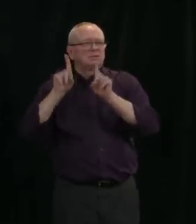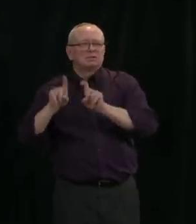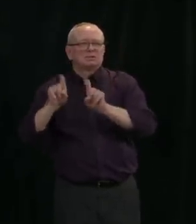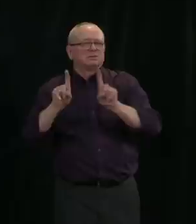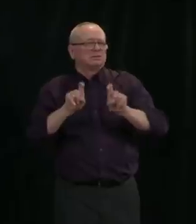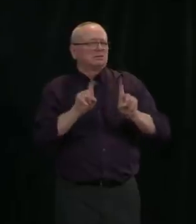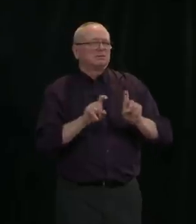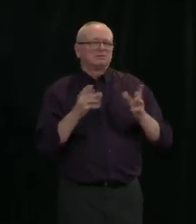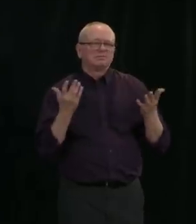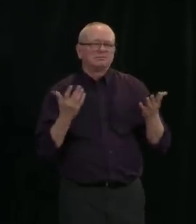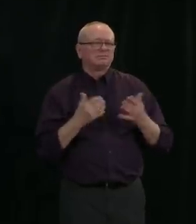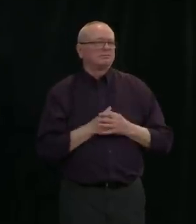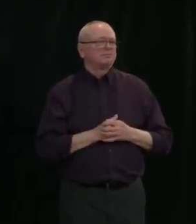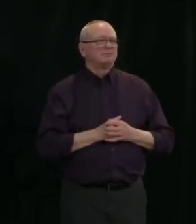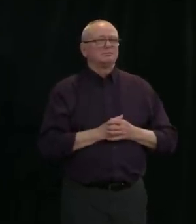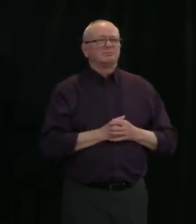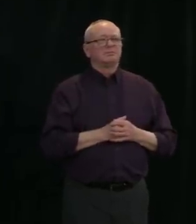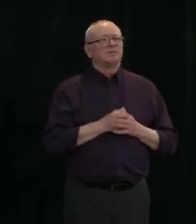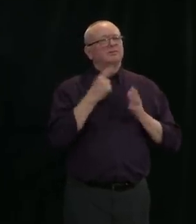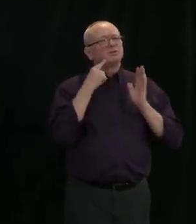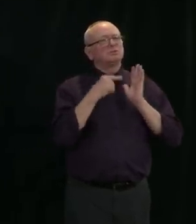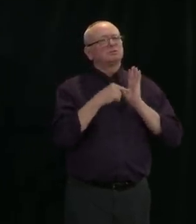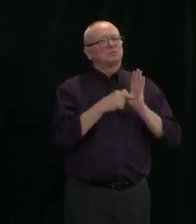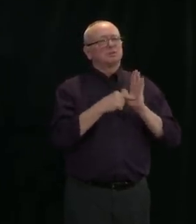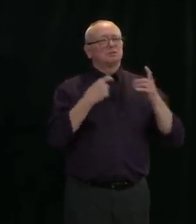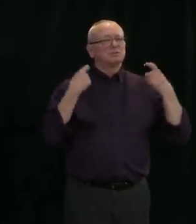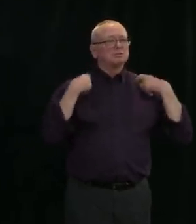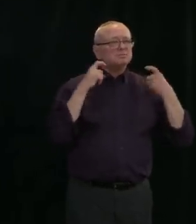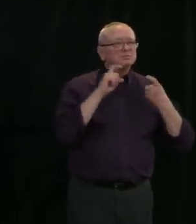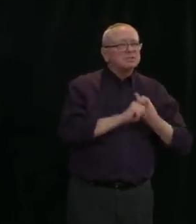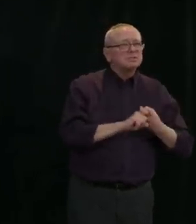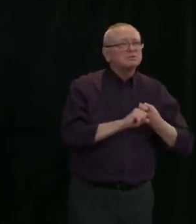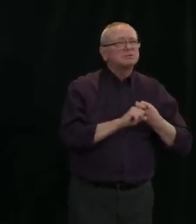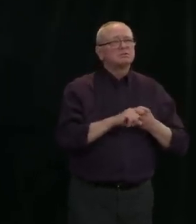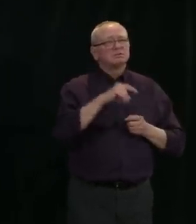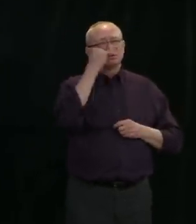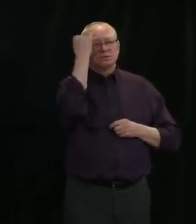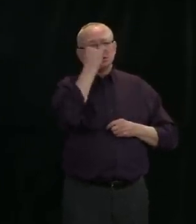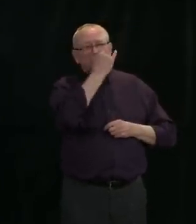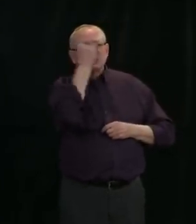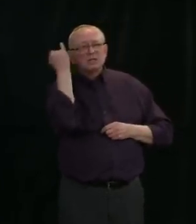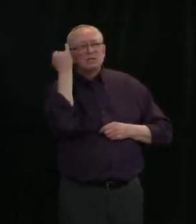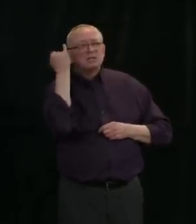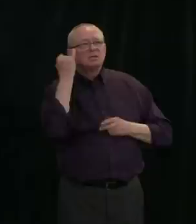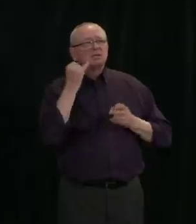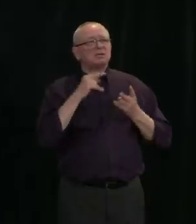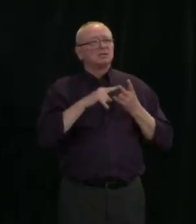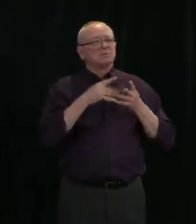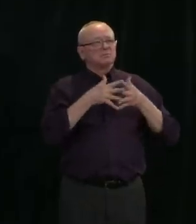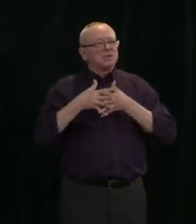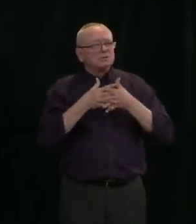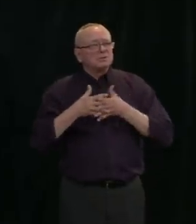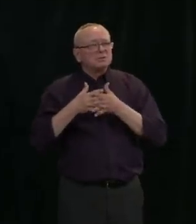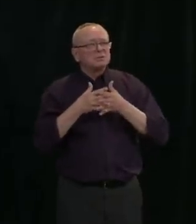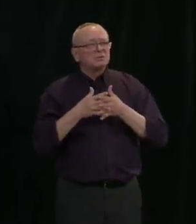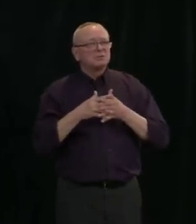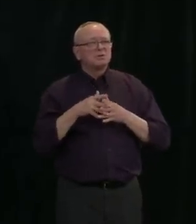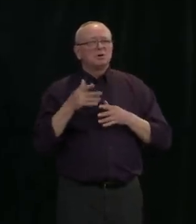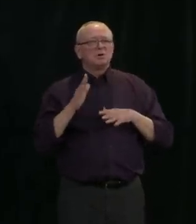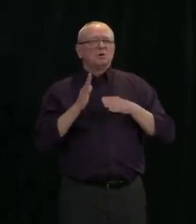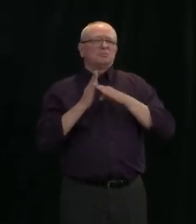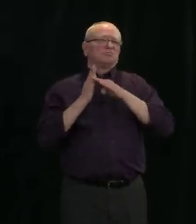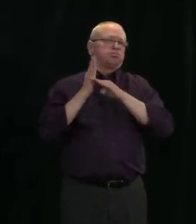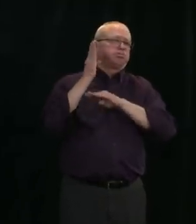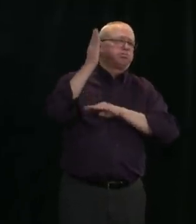severely affected countries like Spain, Italy, and the United States, which respectively stand at 2,500, 2